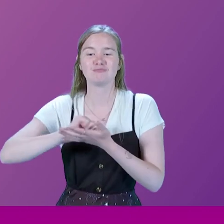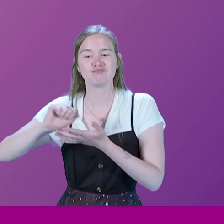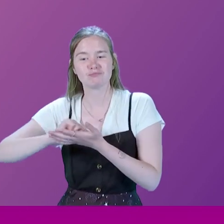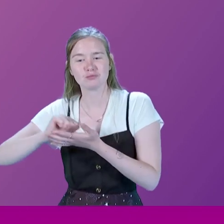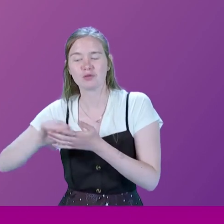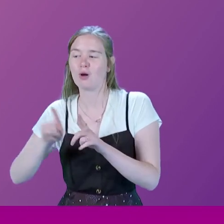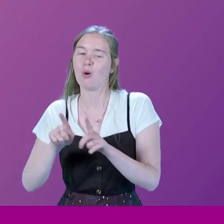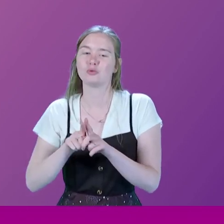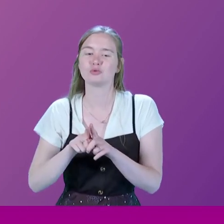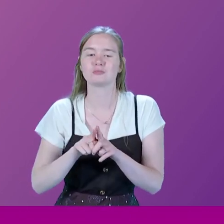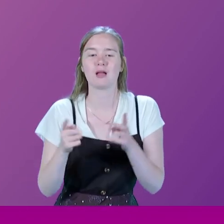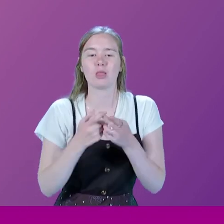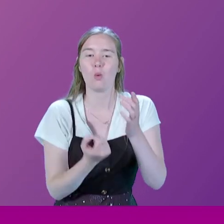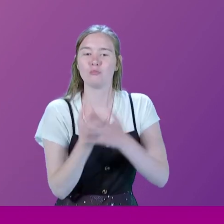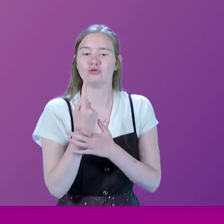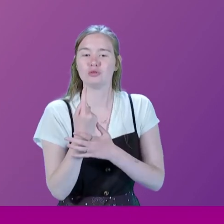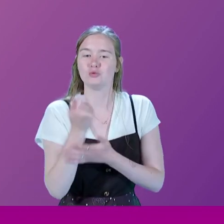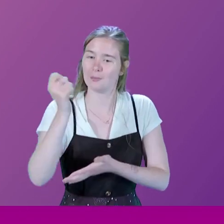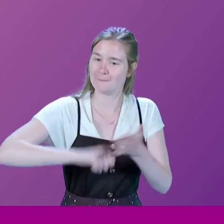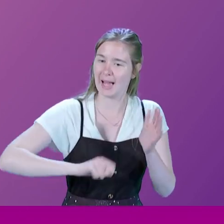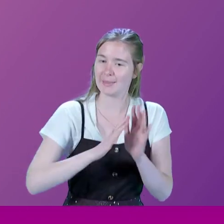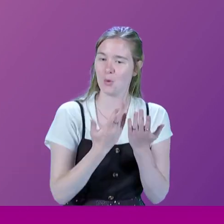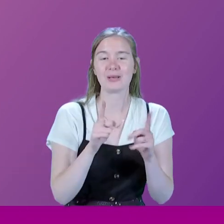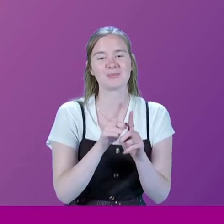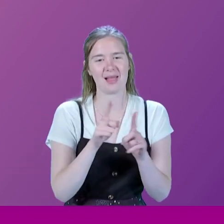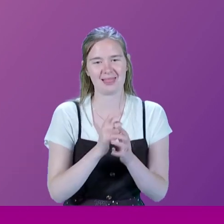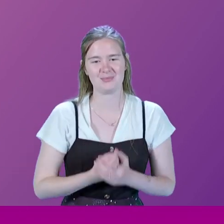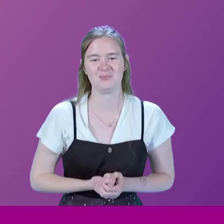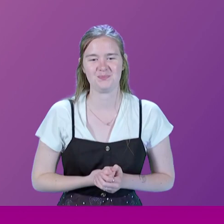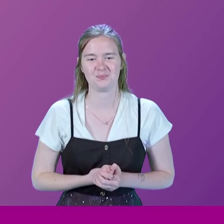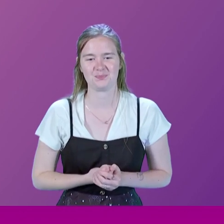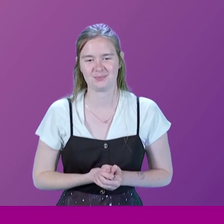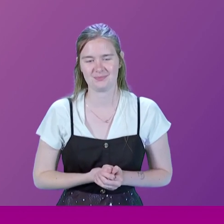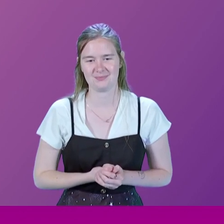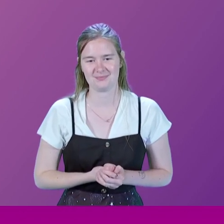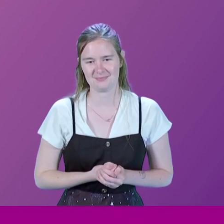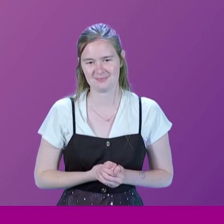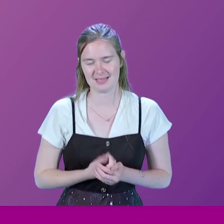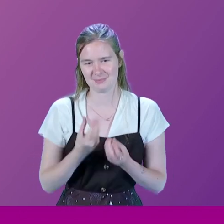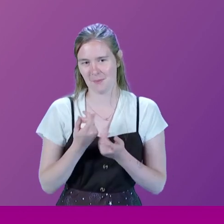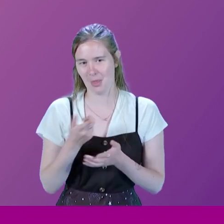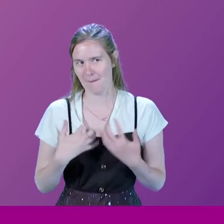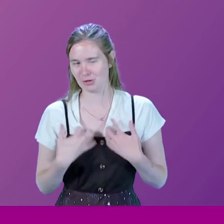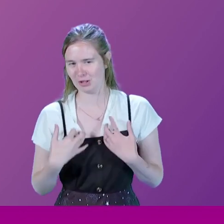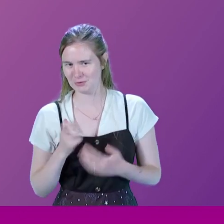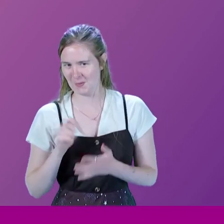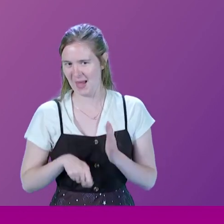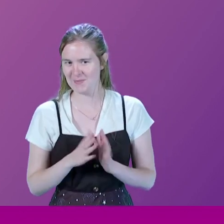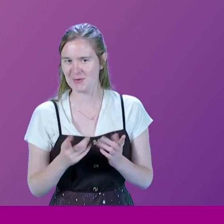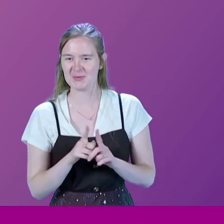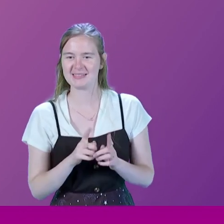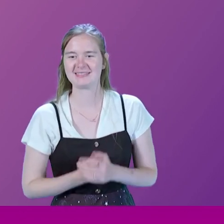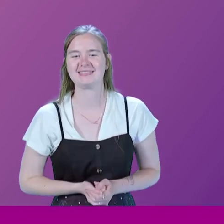Michael. And there will be an opportunity to buy the book as well, which is something that I'm sure you'd all like to